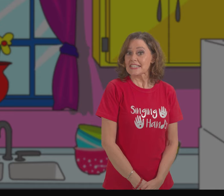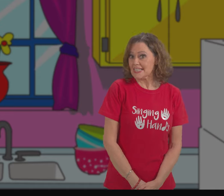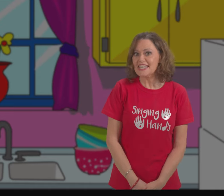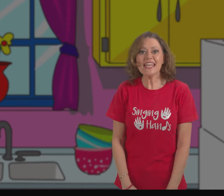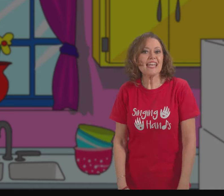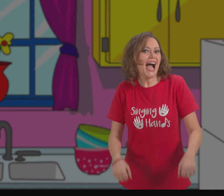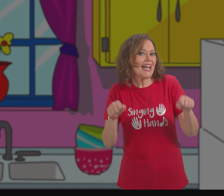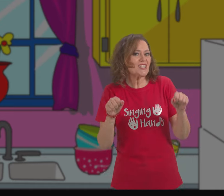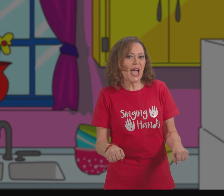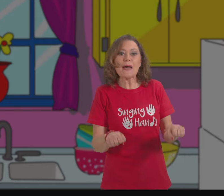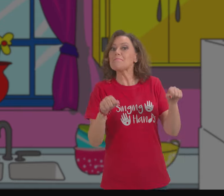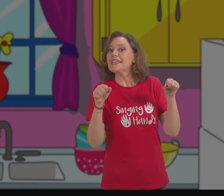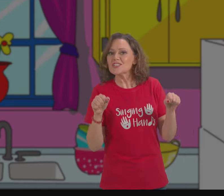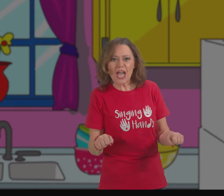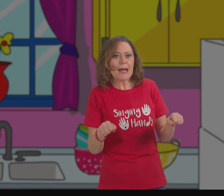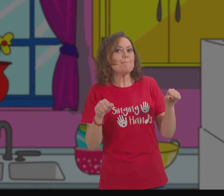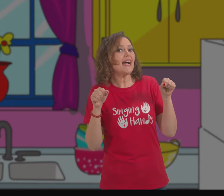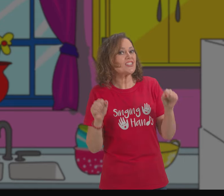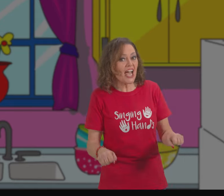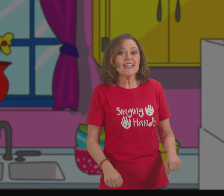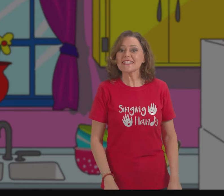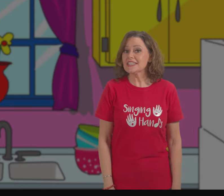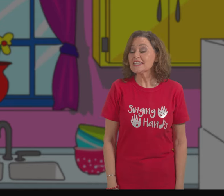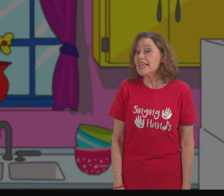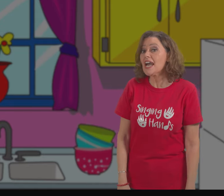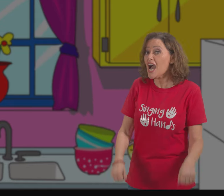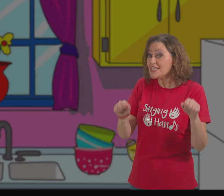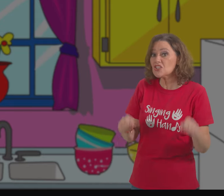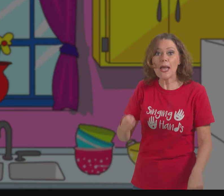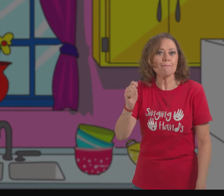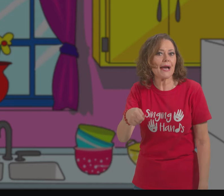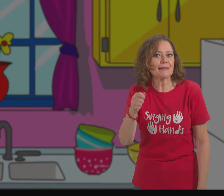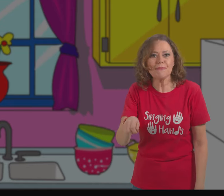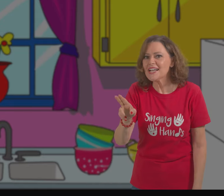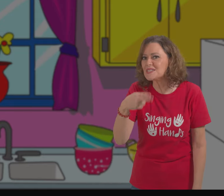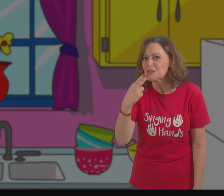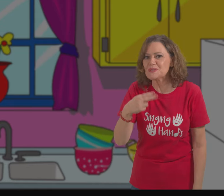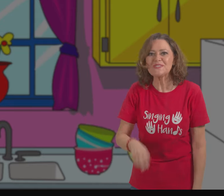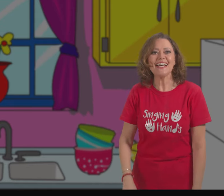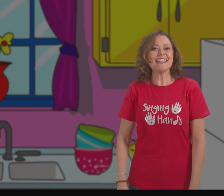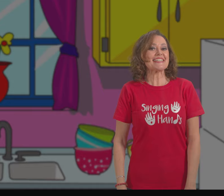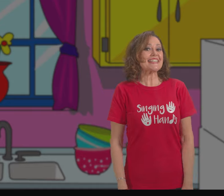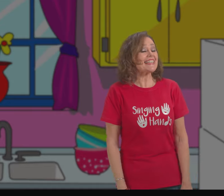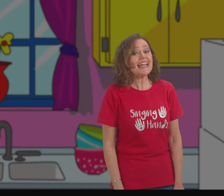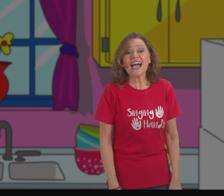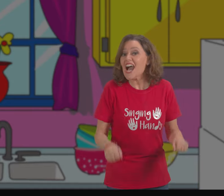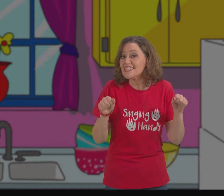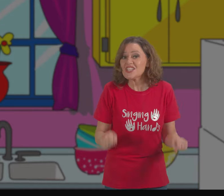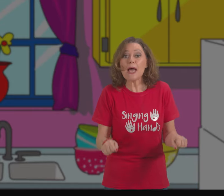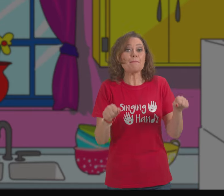Sitting in a high chair, big chair, my chair. Sitting in a high chair, bang my spoon. Sitting in a high chair,